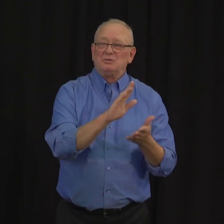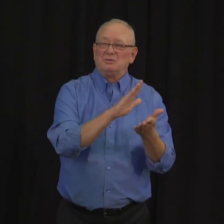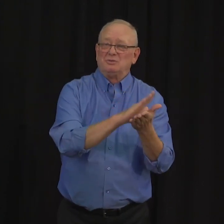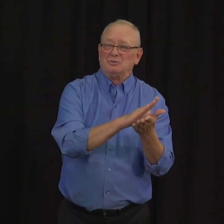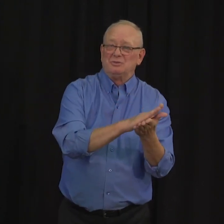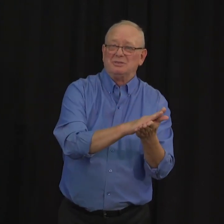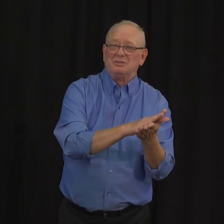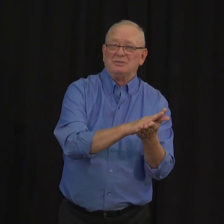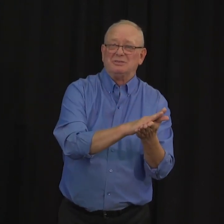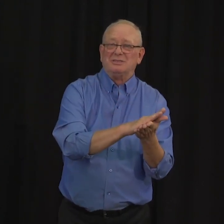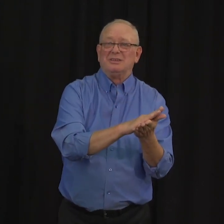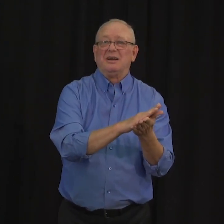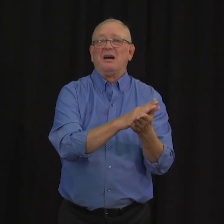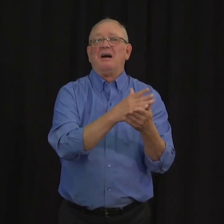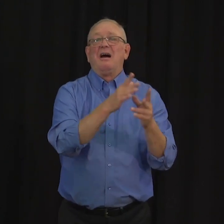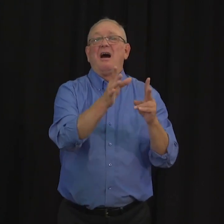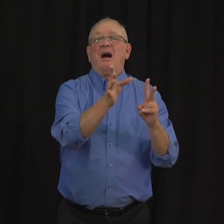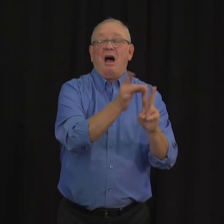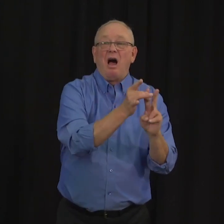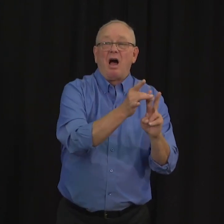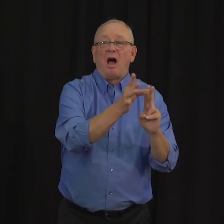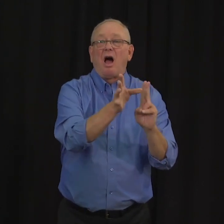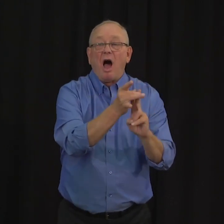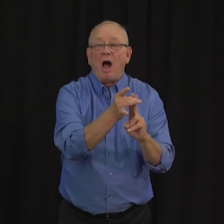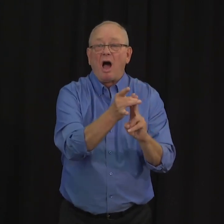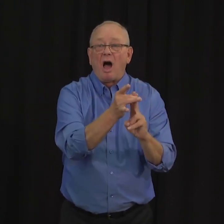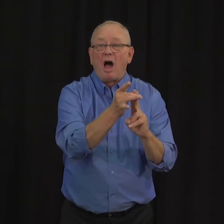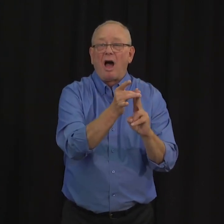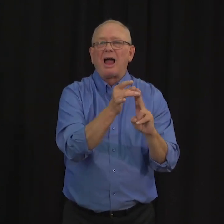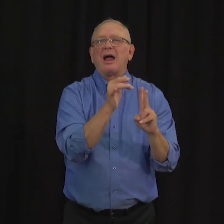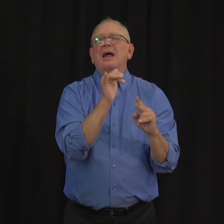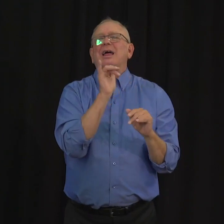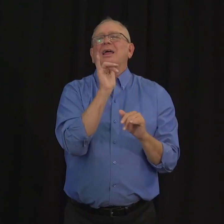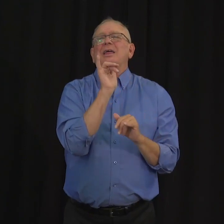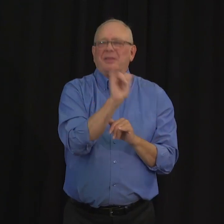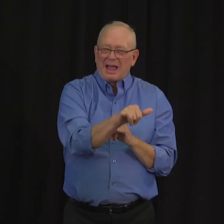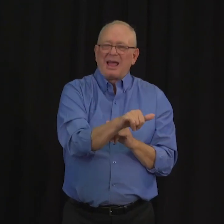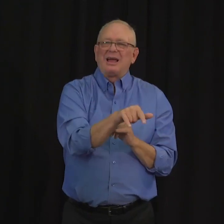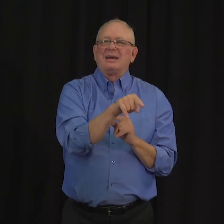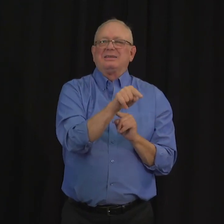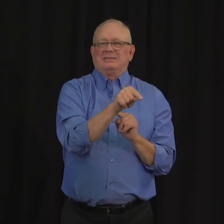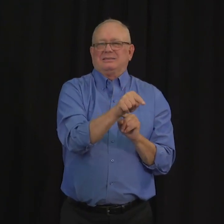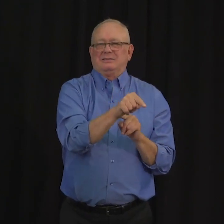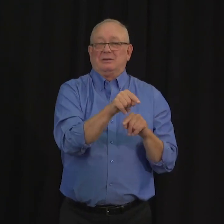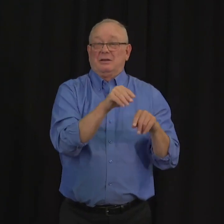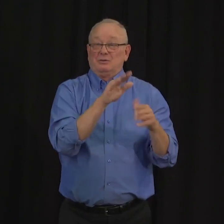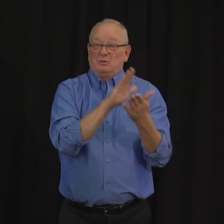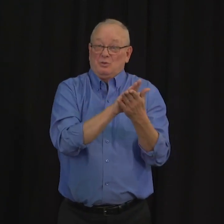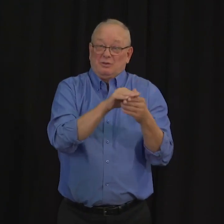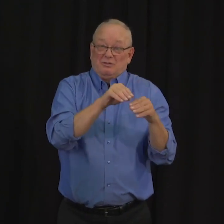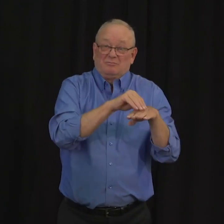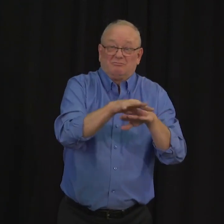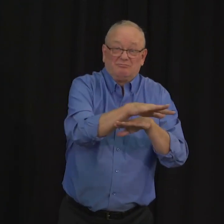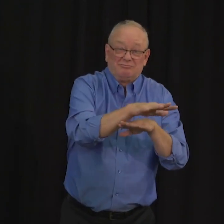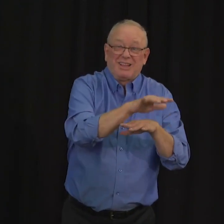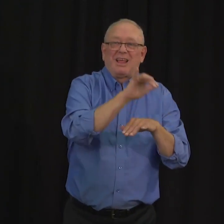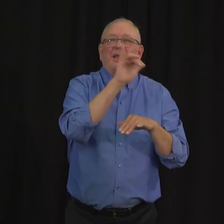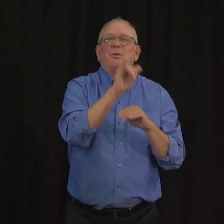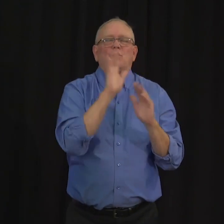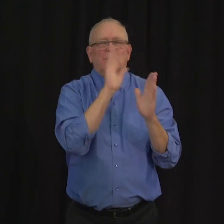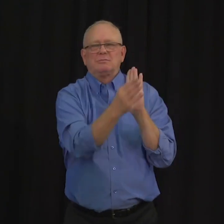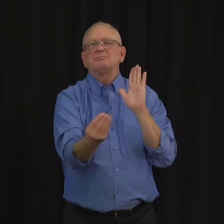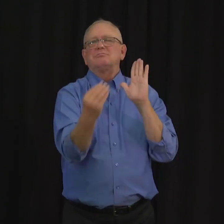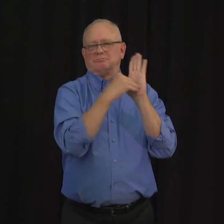outbreak. We're really focused on where is there risk within that school environment because that's what's relevant again to be able to